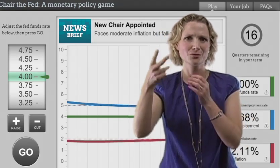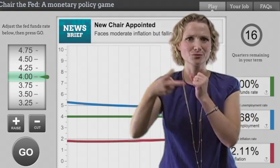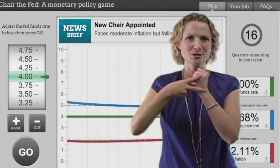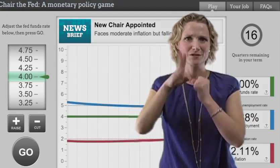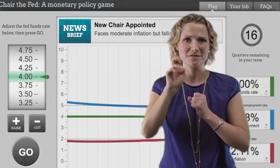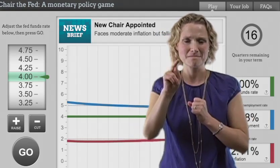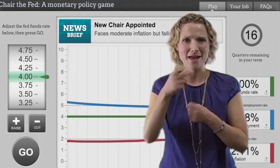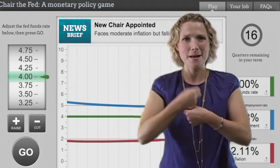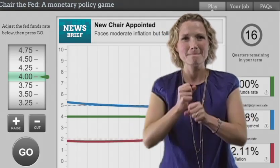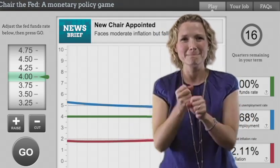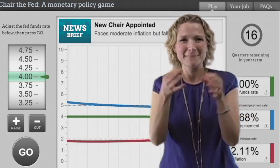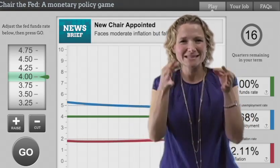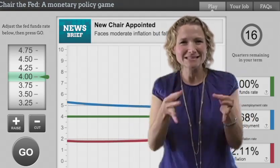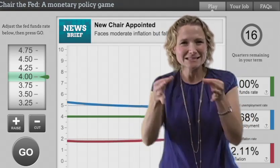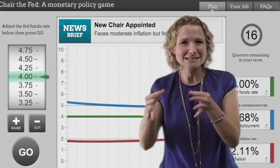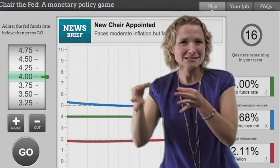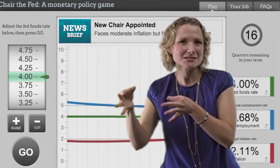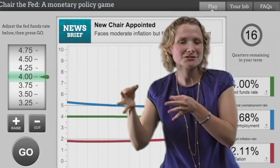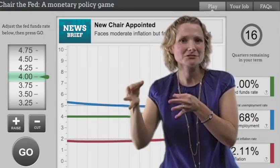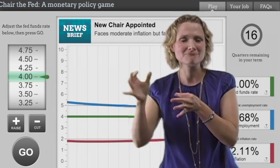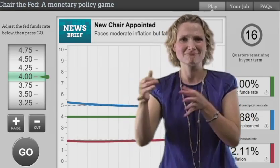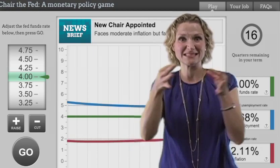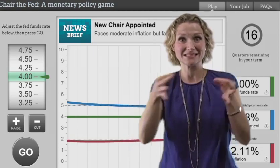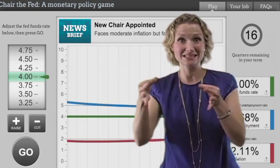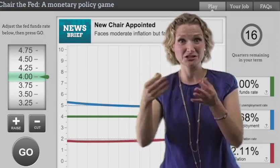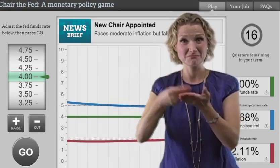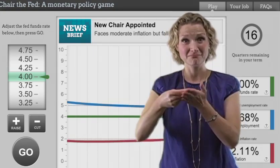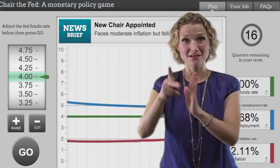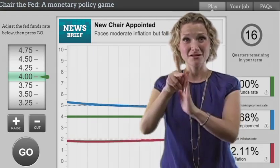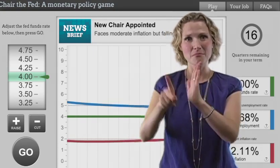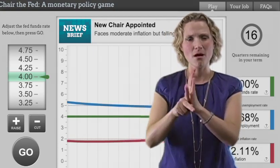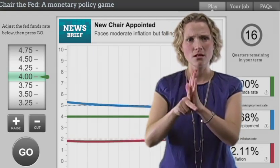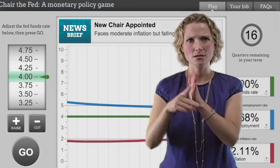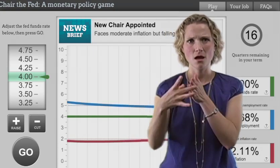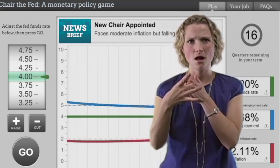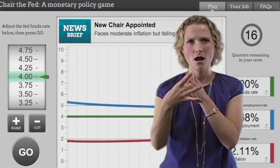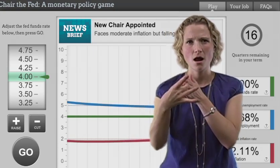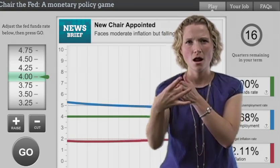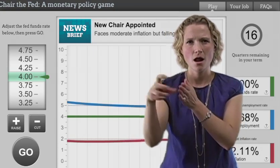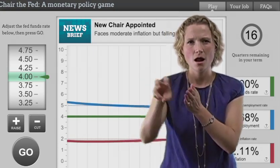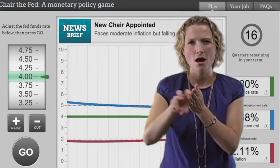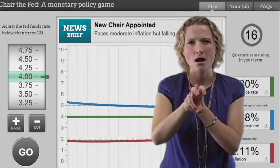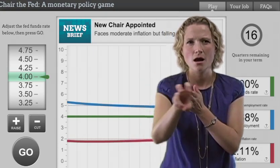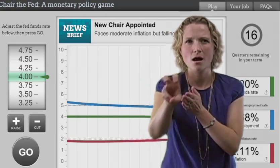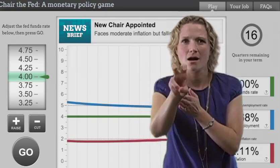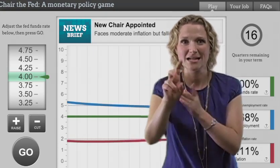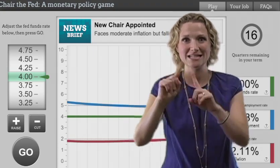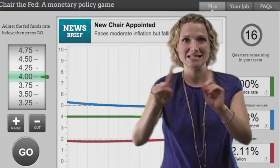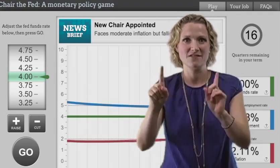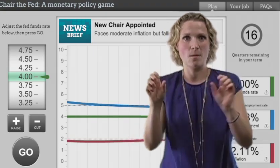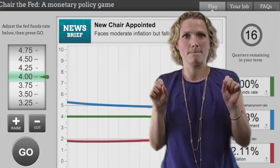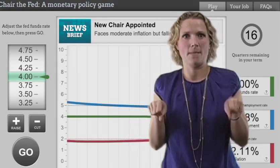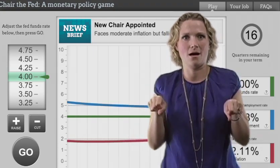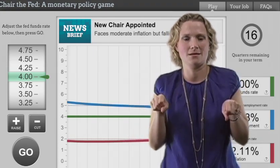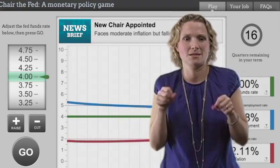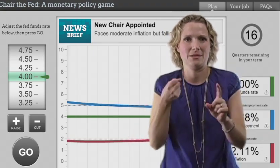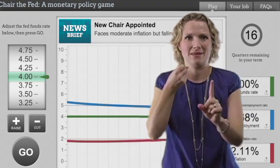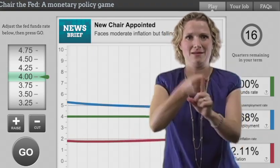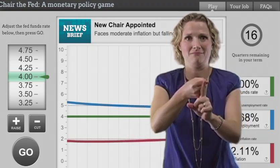Reserve Bank and make decisions in that role about monetary policy. And as they make those decisions, it